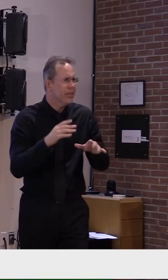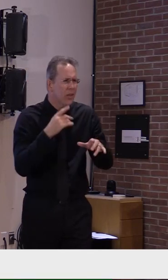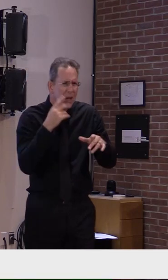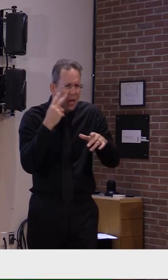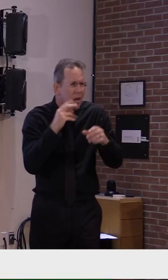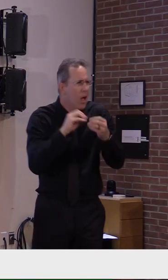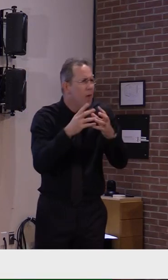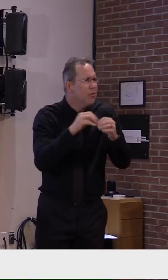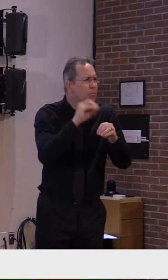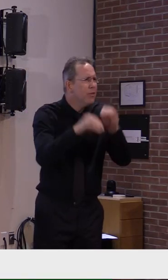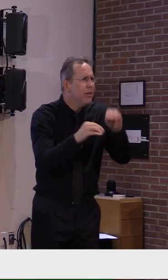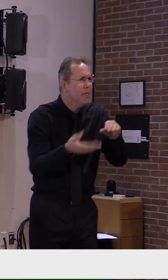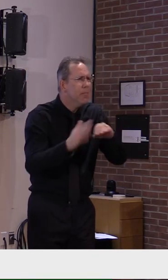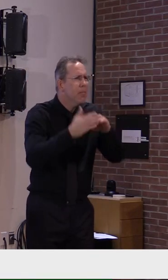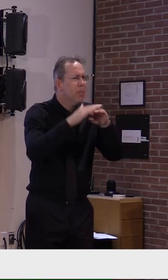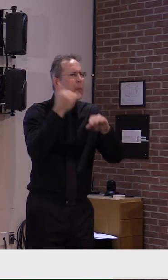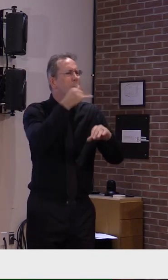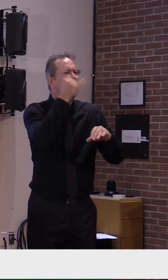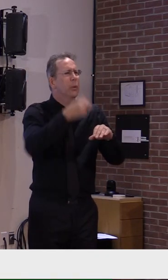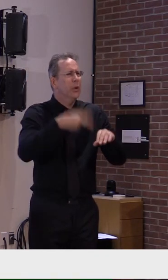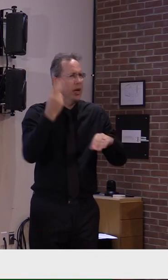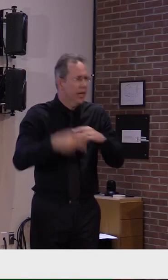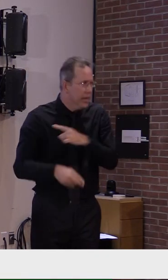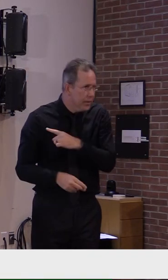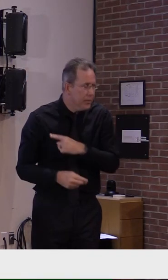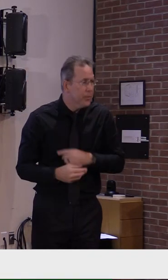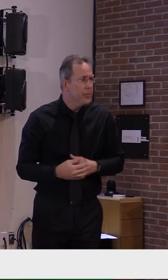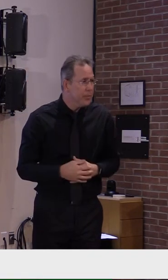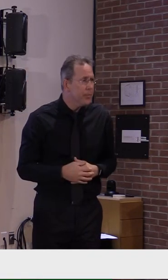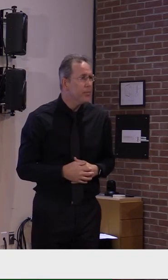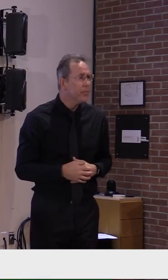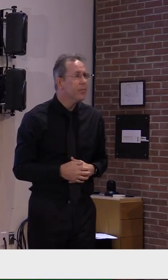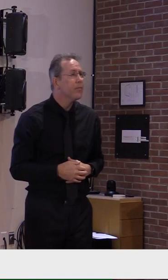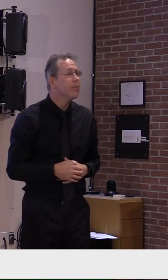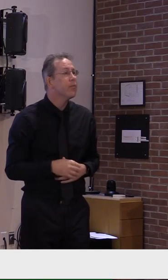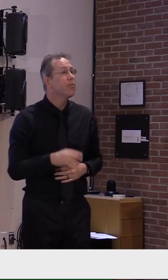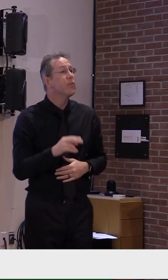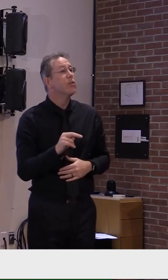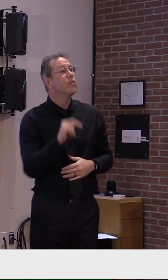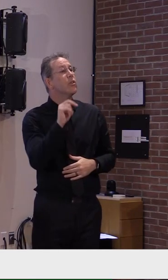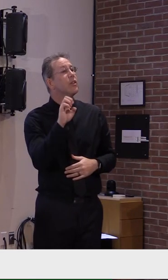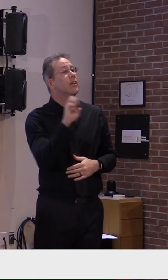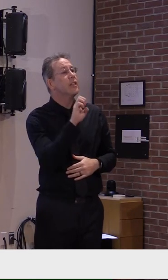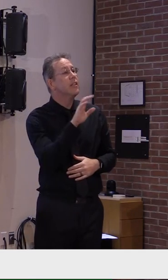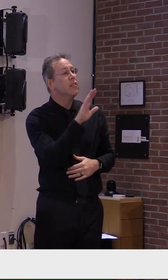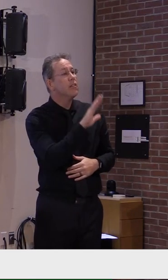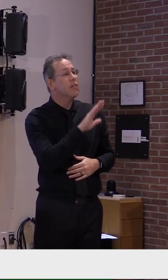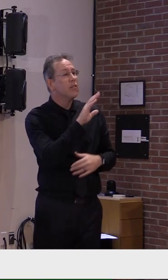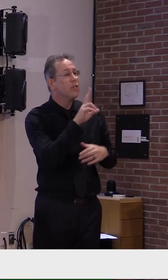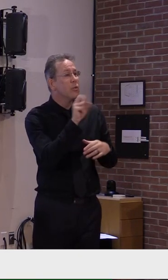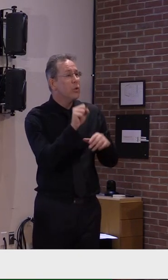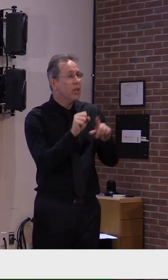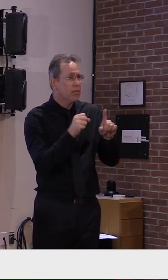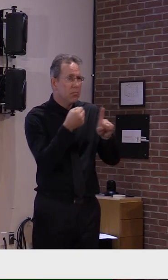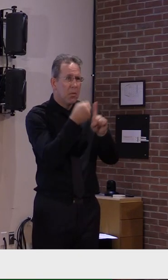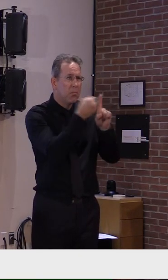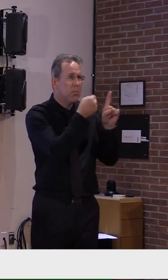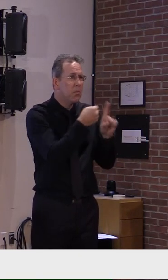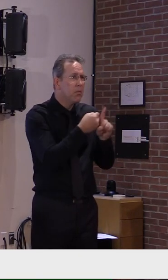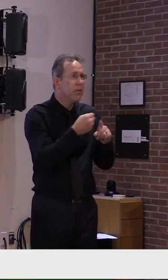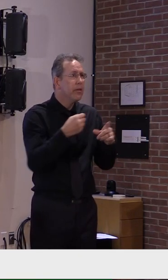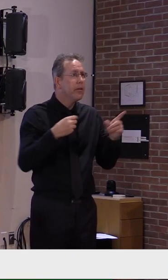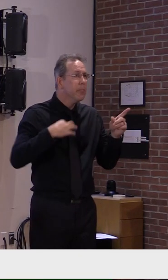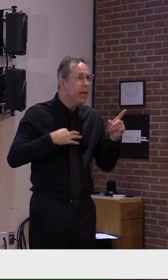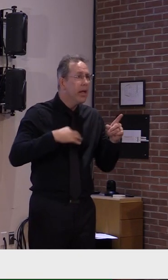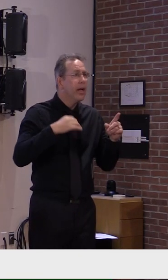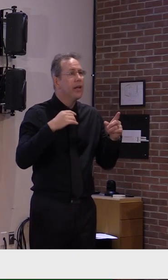out of the 17 or so states in the Northeast, all of them are in the top 20 on this chart, indicating again that cases are